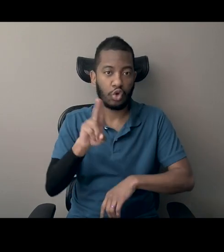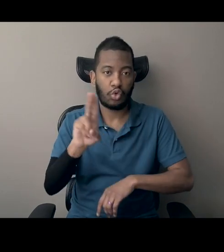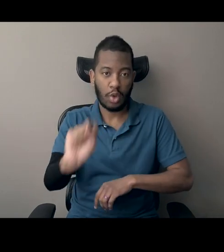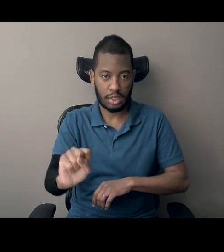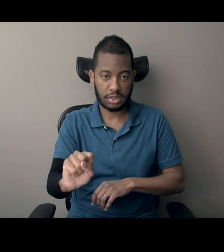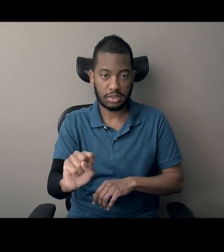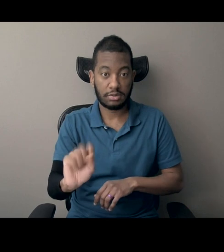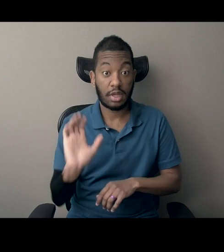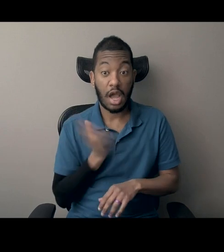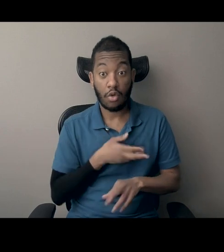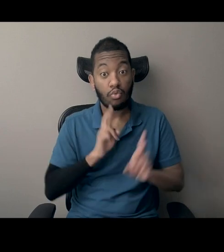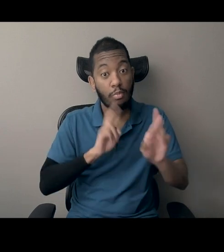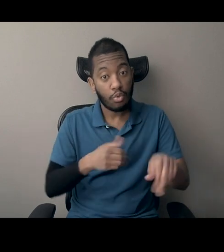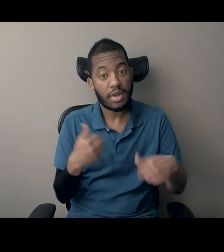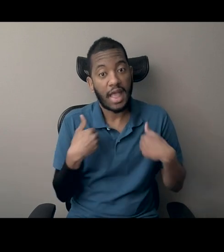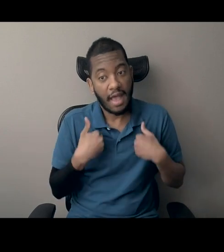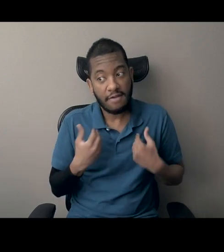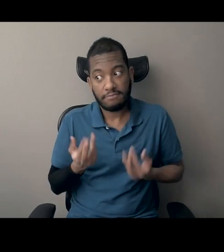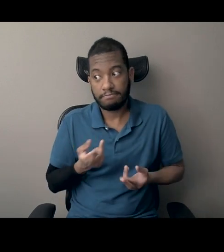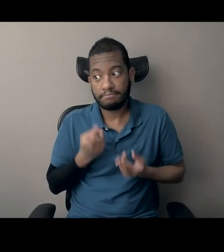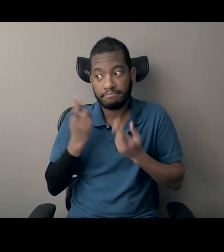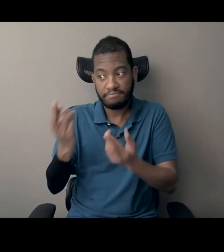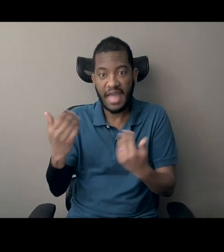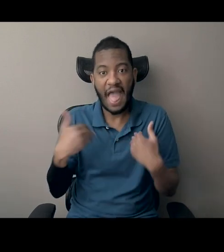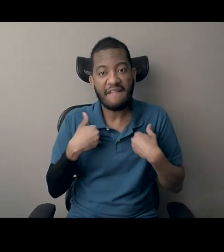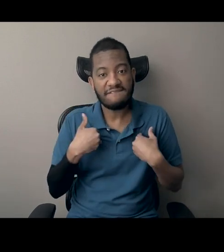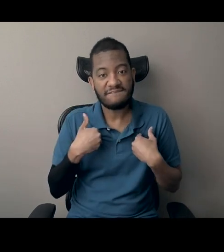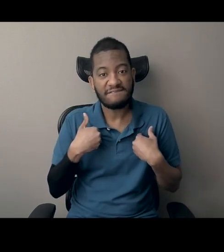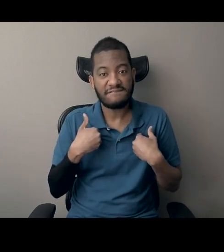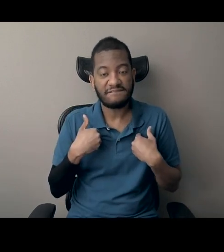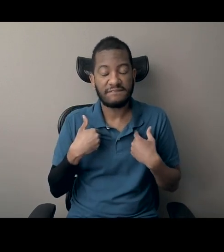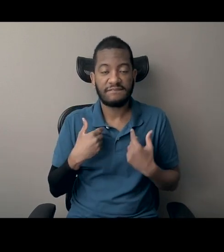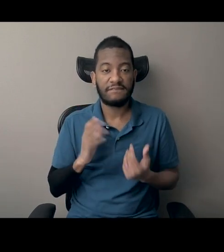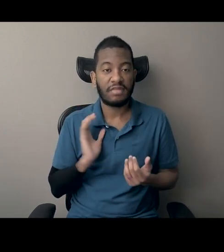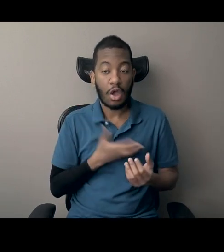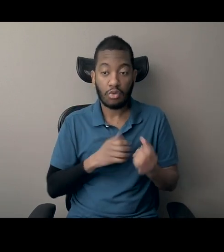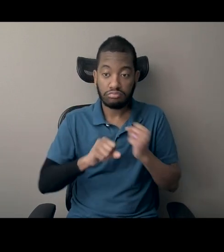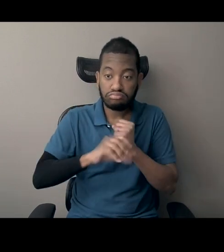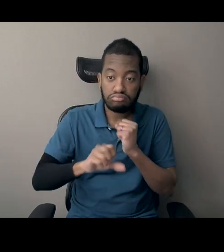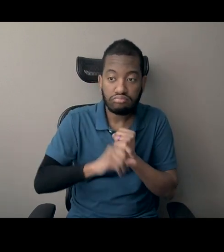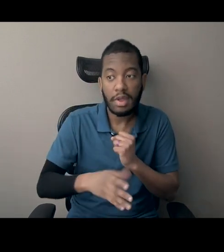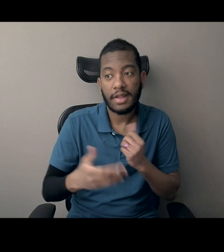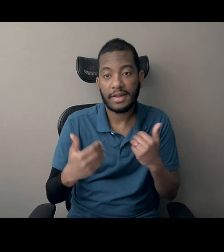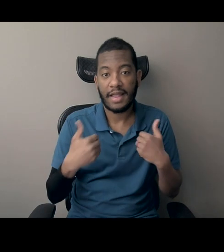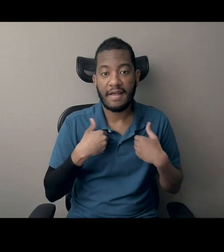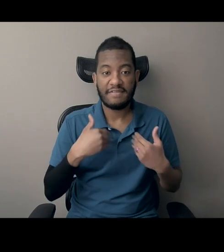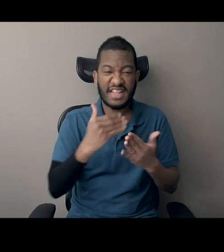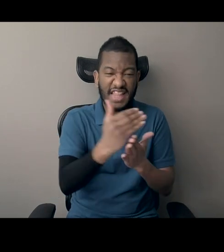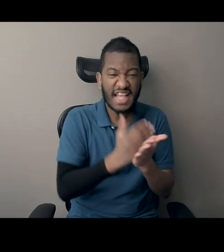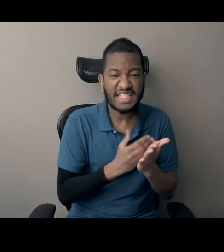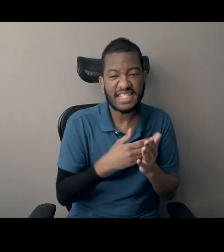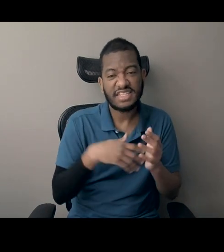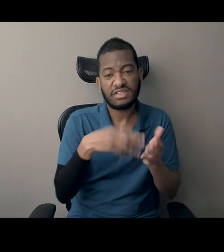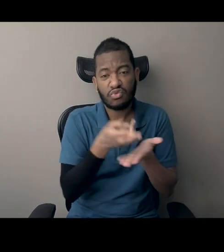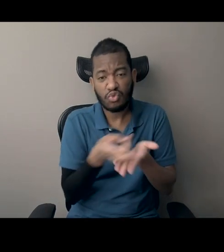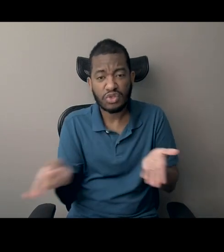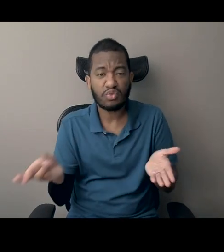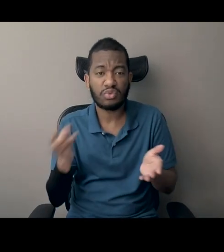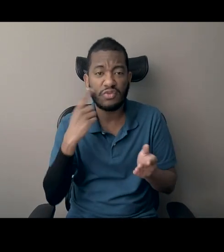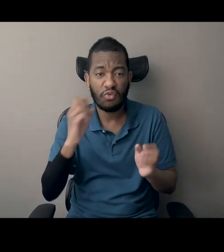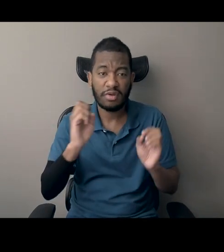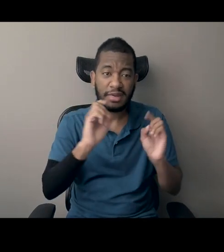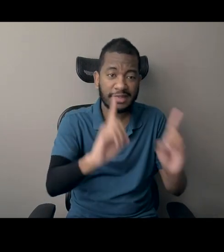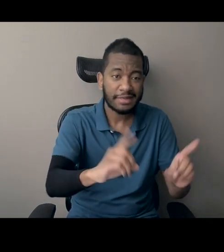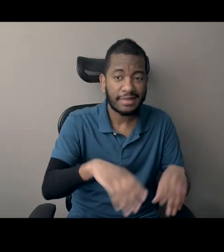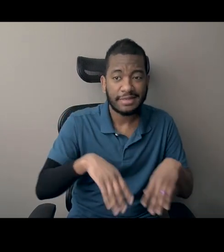for teaching Reconstruction and a whole campaign devoted to it with lessons and resources for educators and students and anyone who wants to learn this